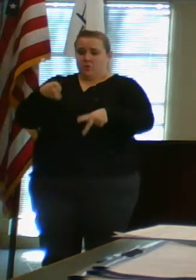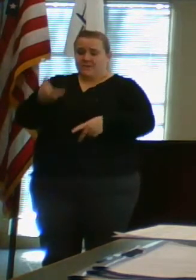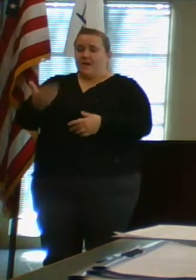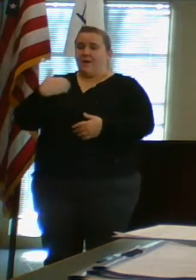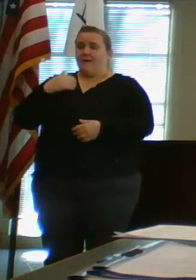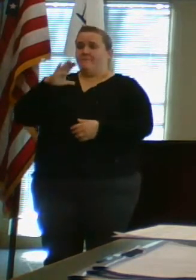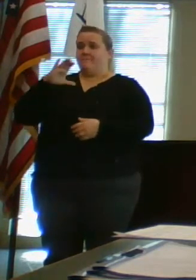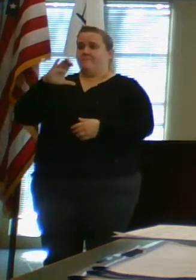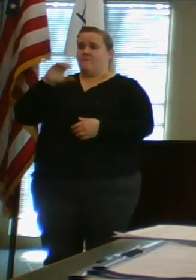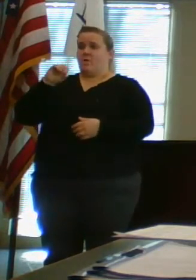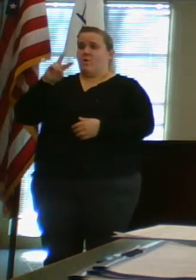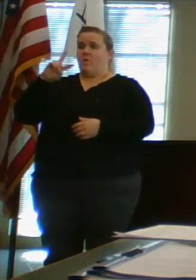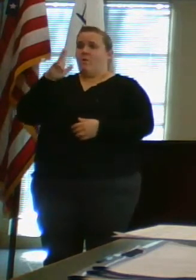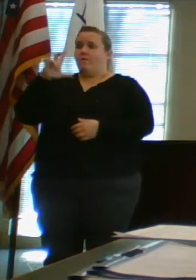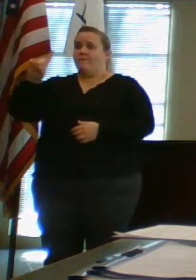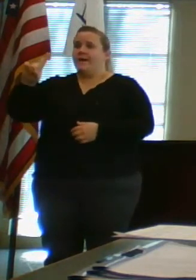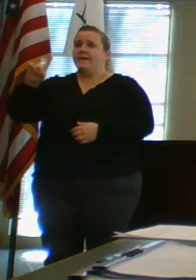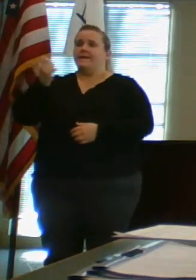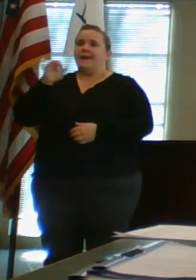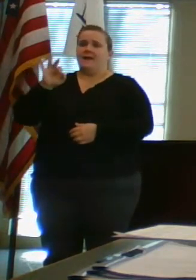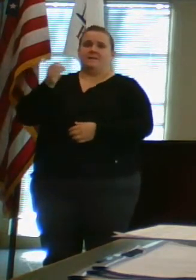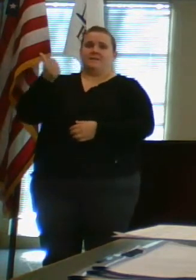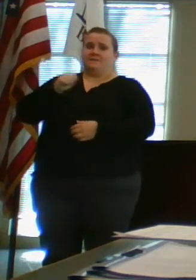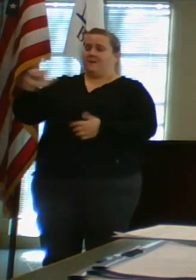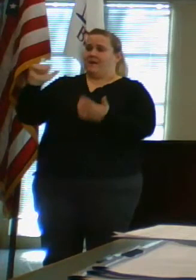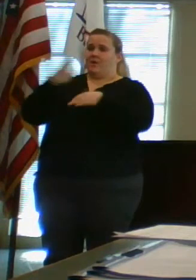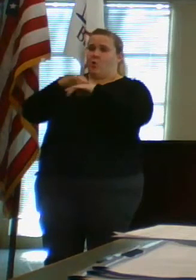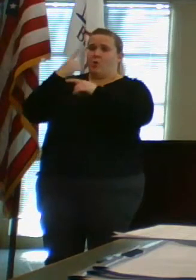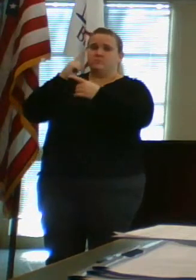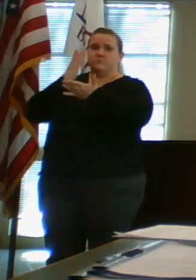And has there been a call to stop elective surgeries?